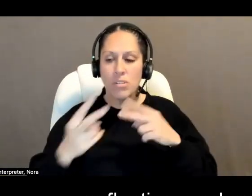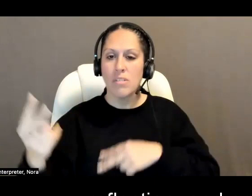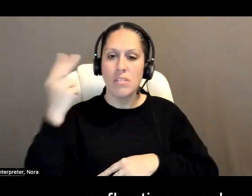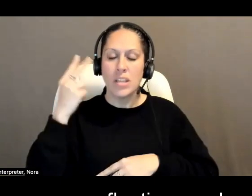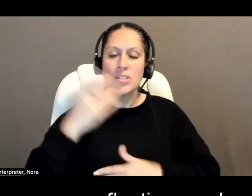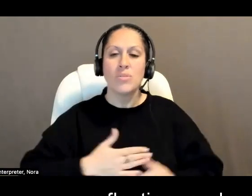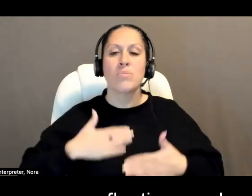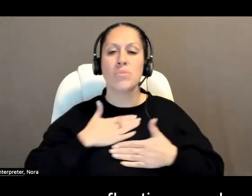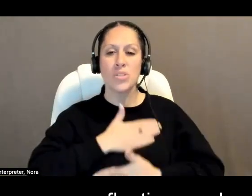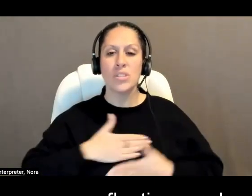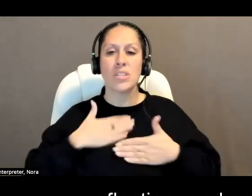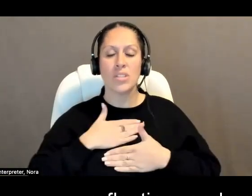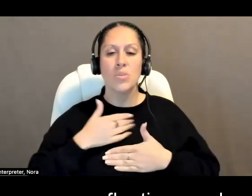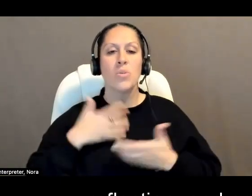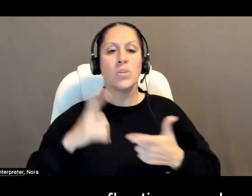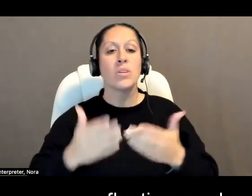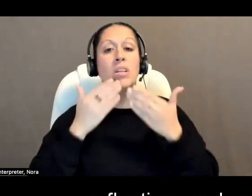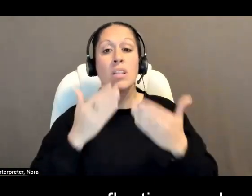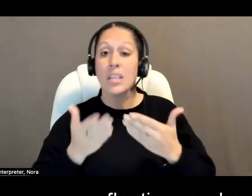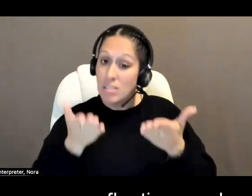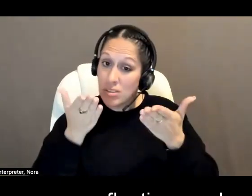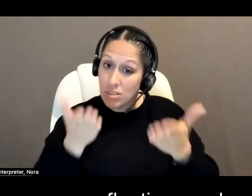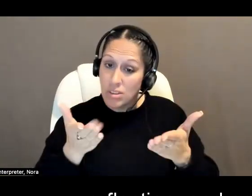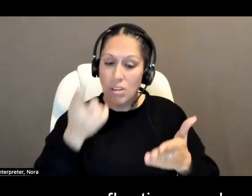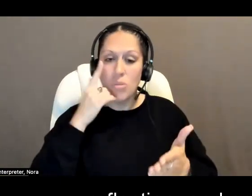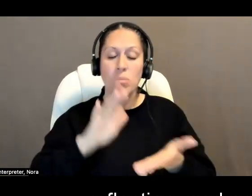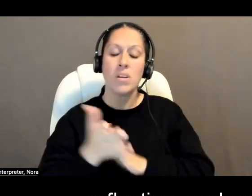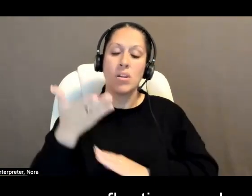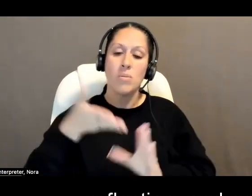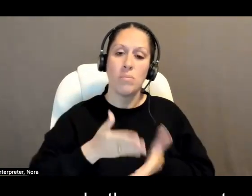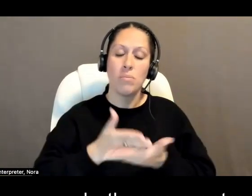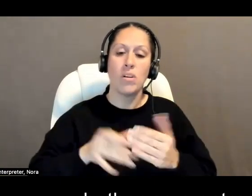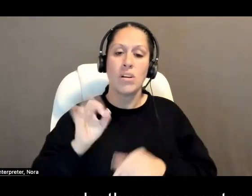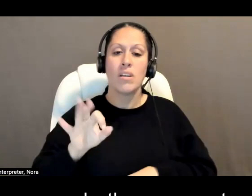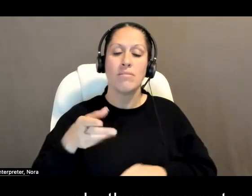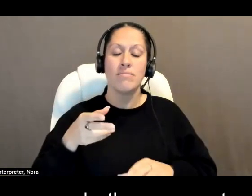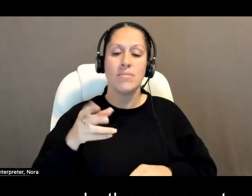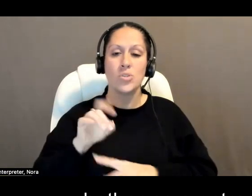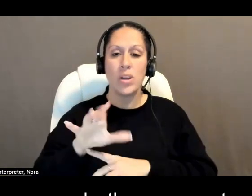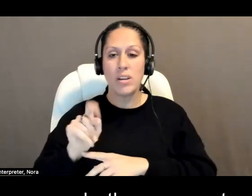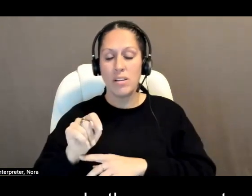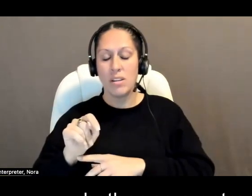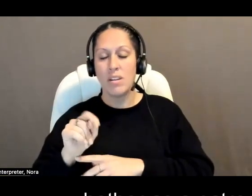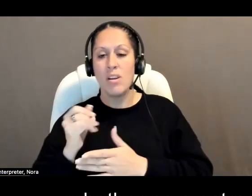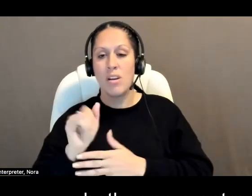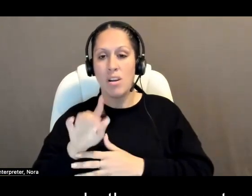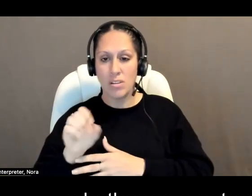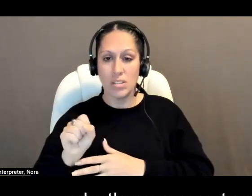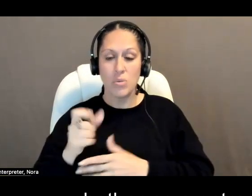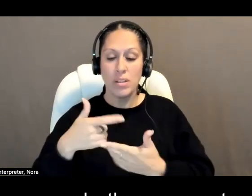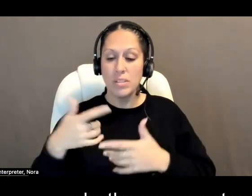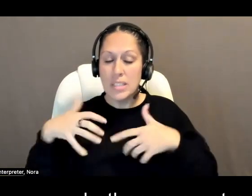and appreciation, we'd like to thank you for being a part of Dracut Arts, whether as a patron, an